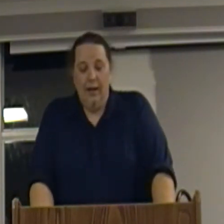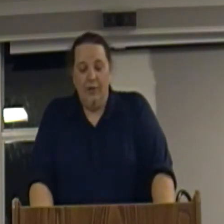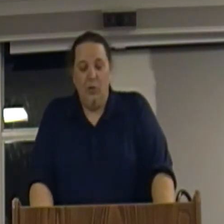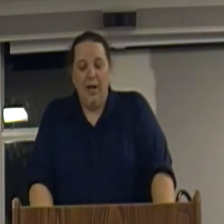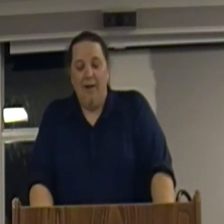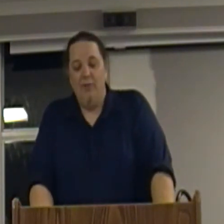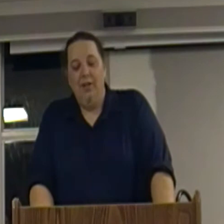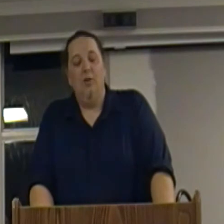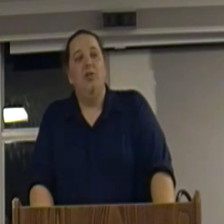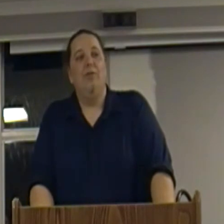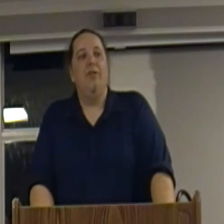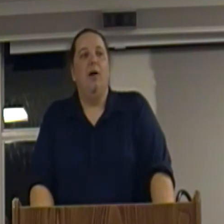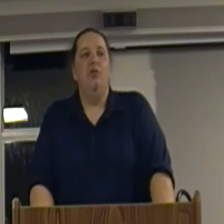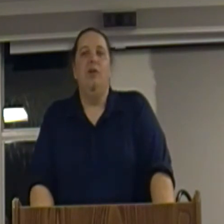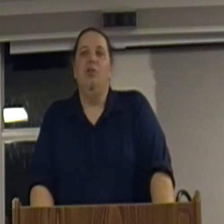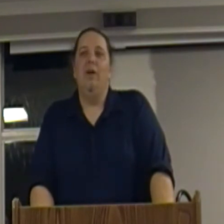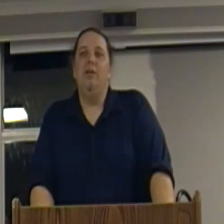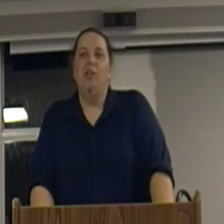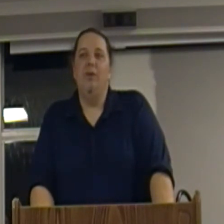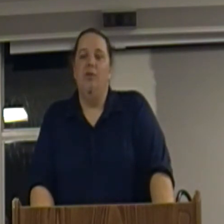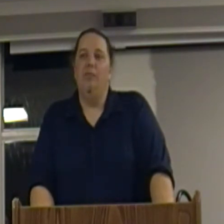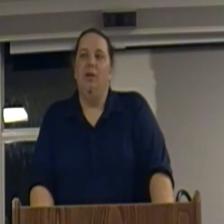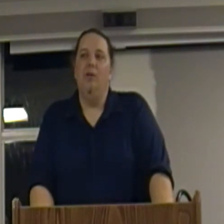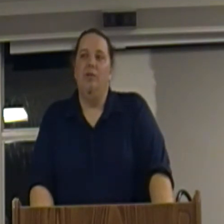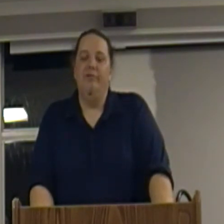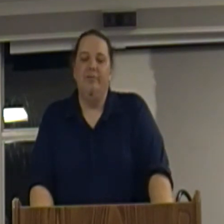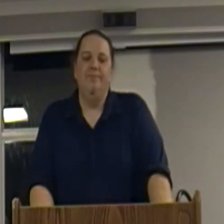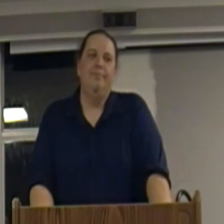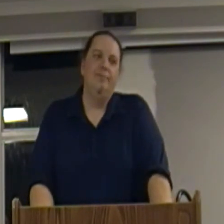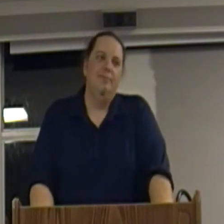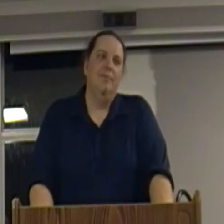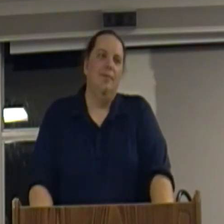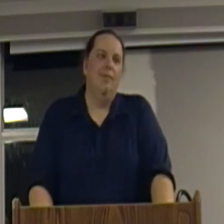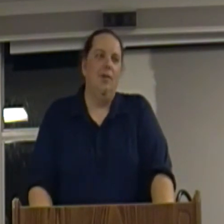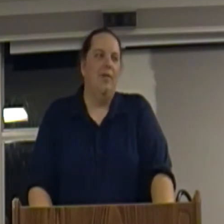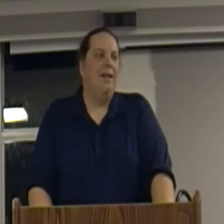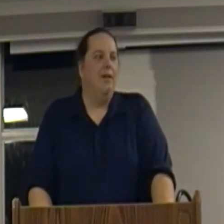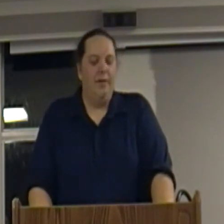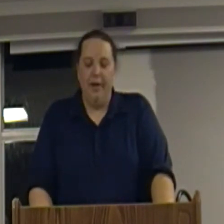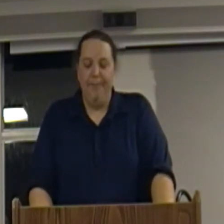And so we have, you know, several thousand years of anti-Semitism because of that little thing.